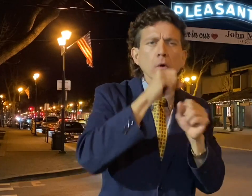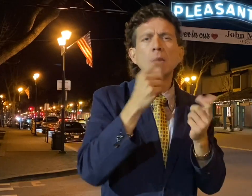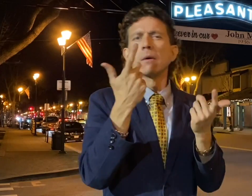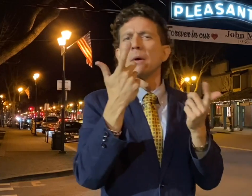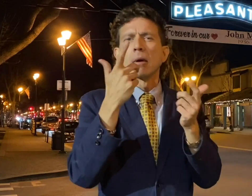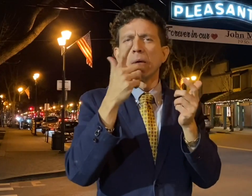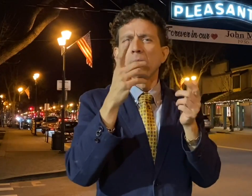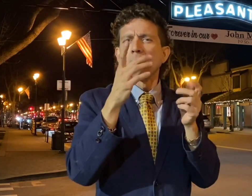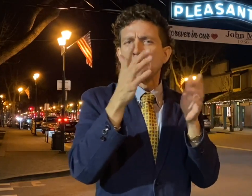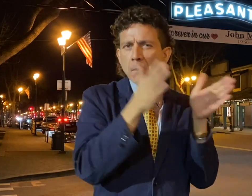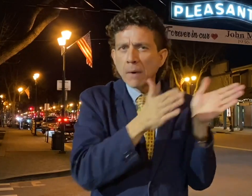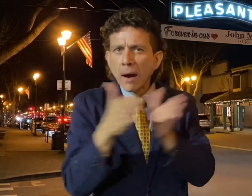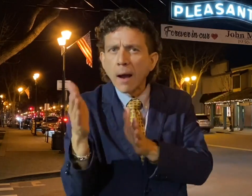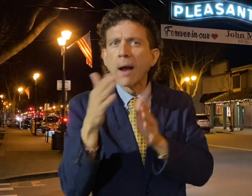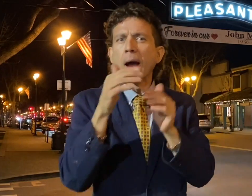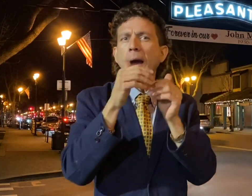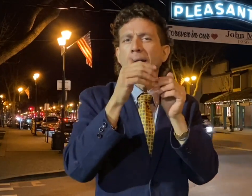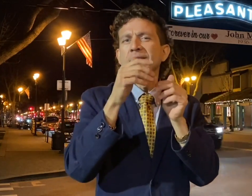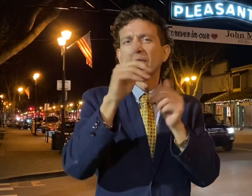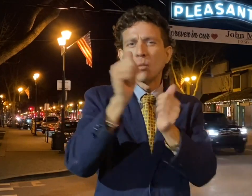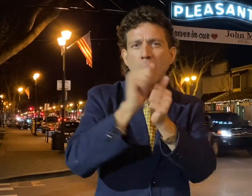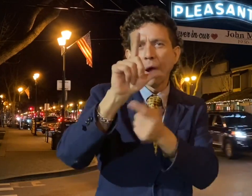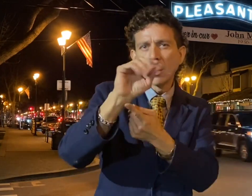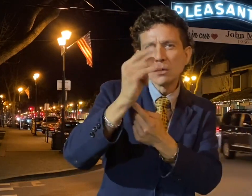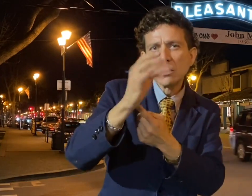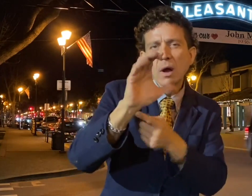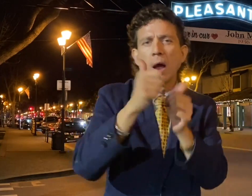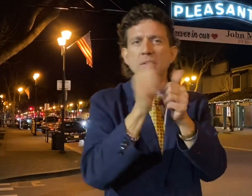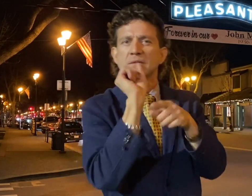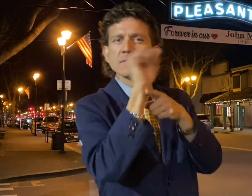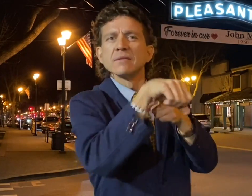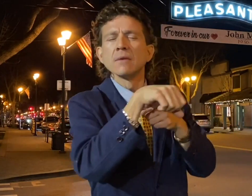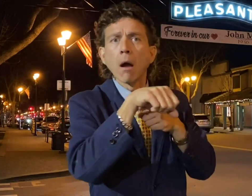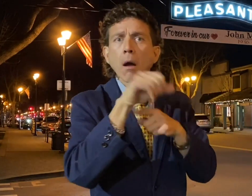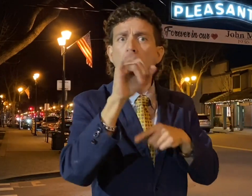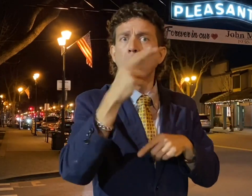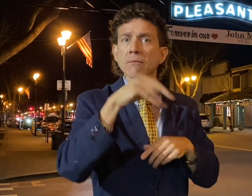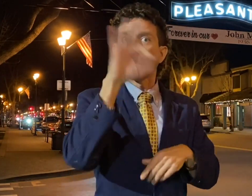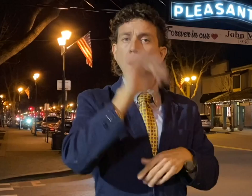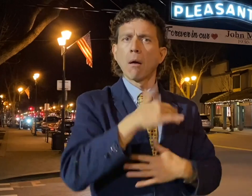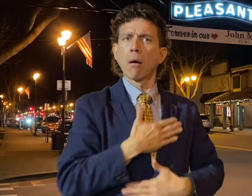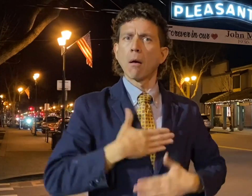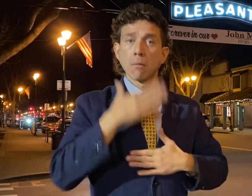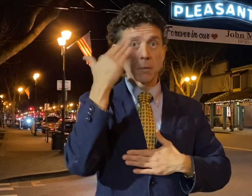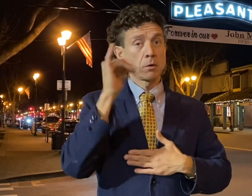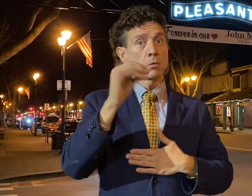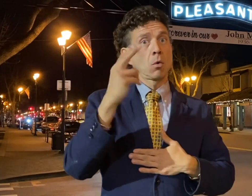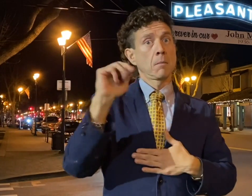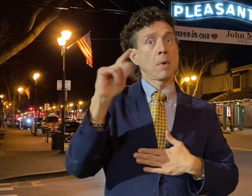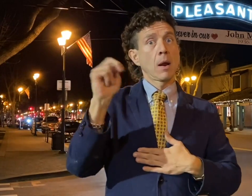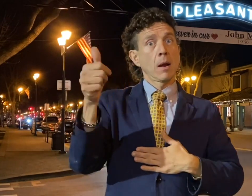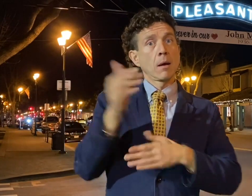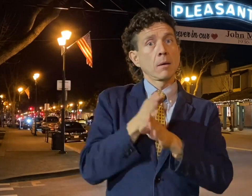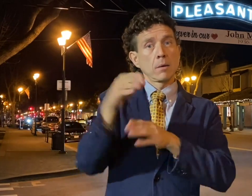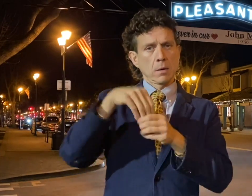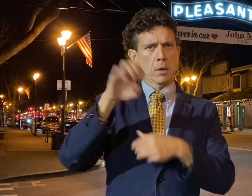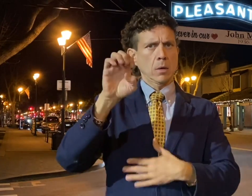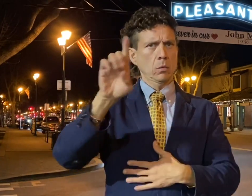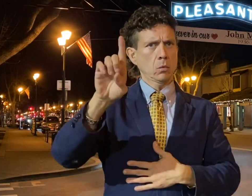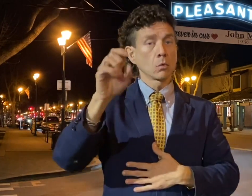logic on how to better prepare for their upcoming opponent. John enjoyed it so much. Keep in mind,